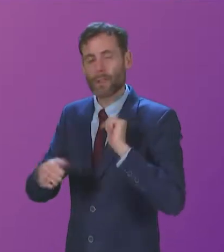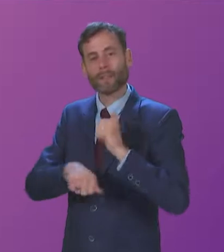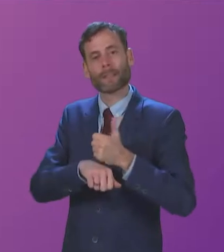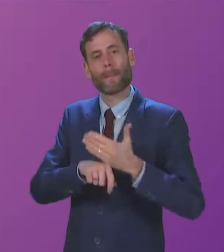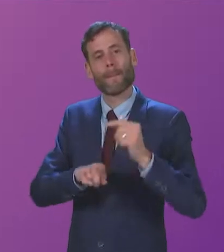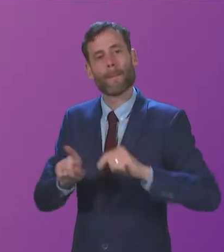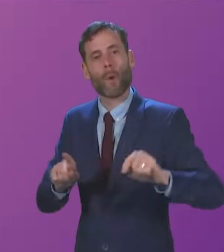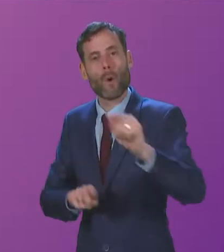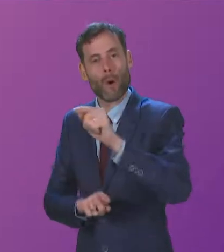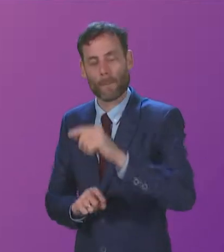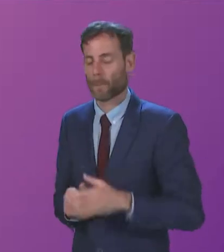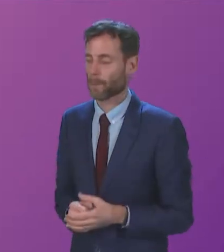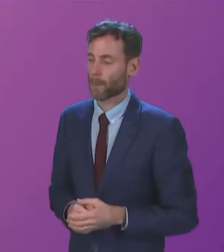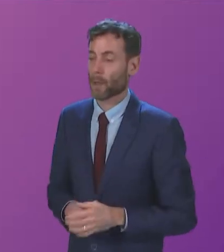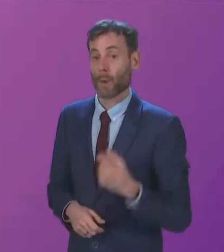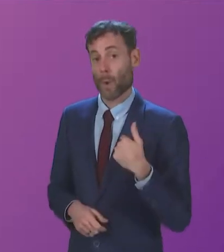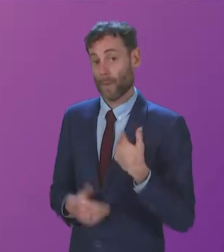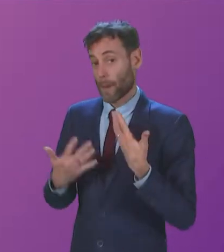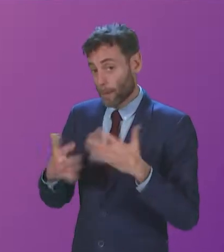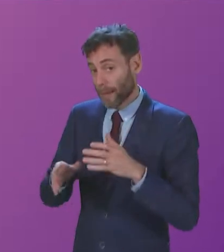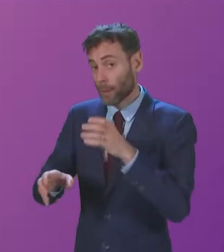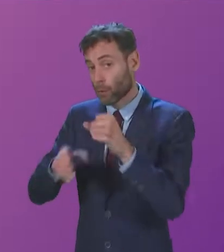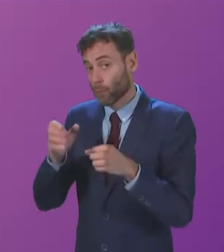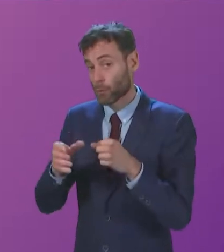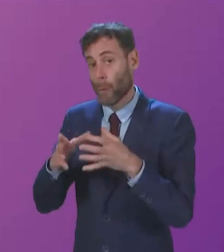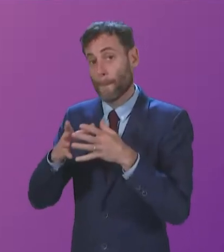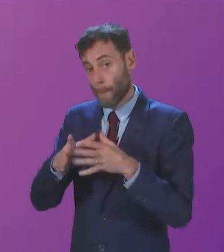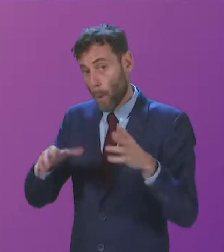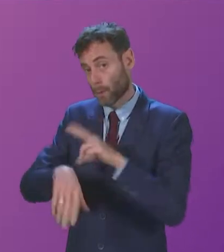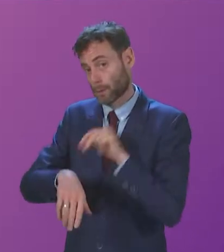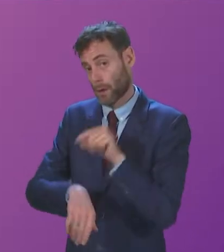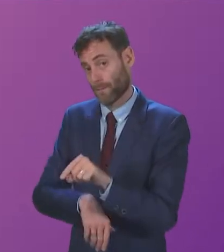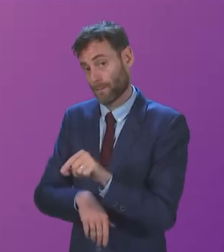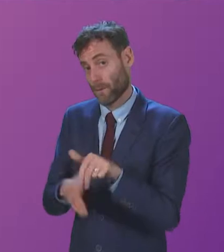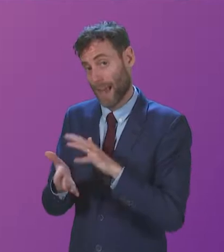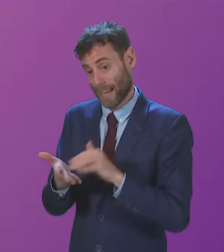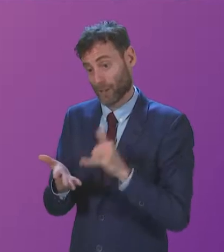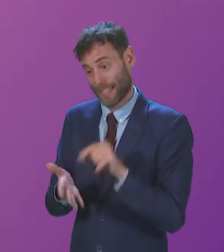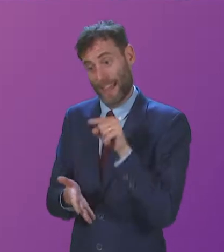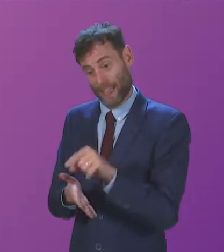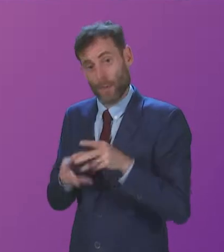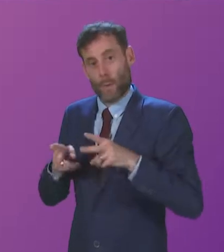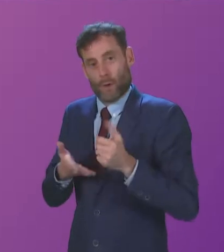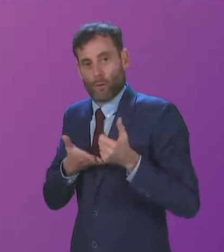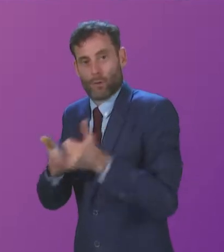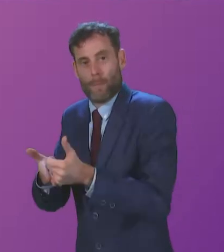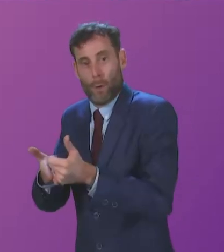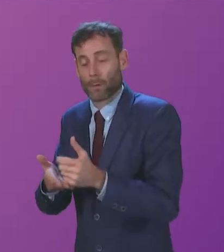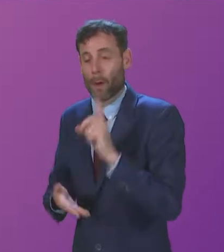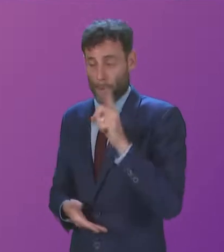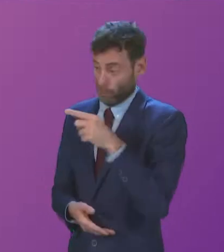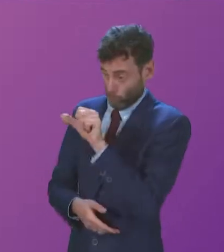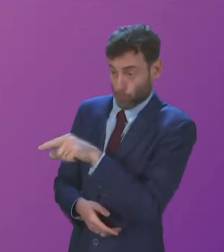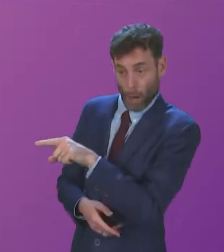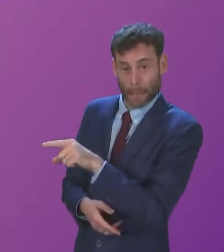I've already referenced the fact that we're recruiting more staff to the NHS, and we'll continue to do that. So we have immediate pressures, but I think Paul O'Keefe is right to